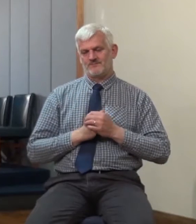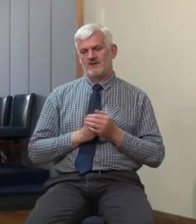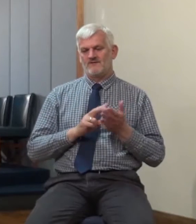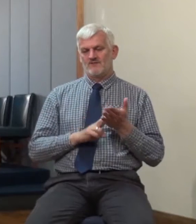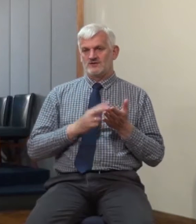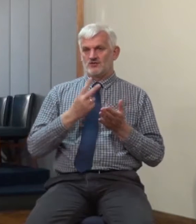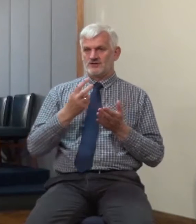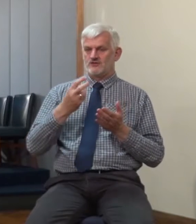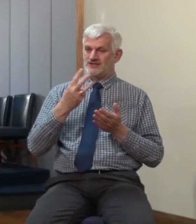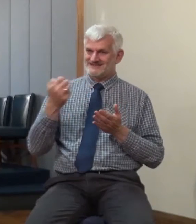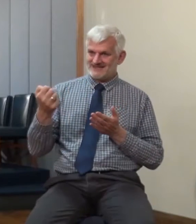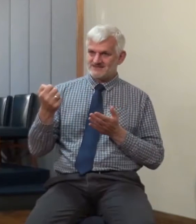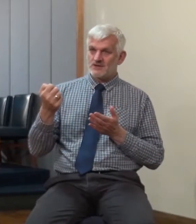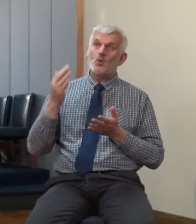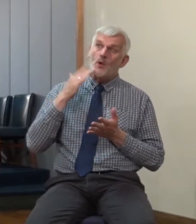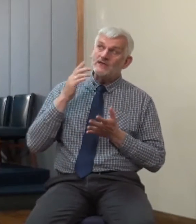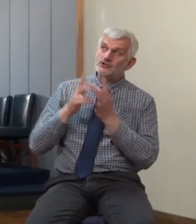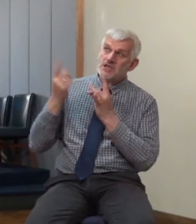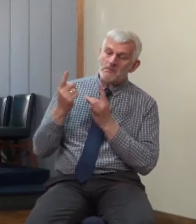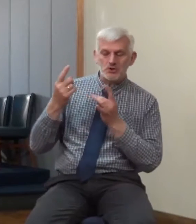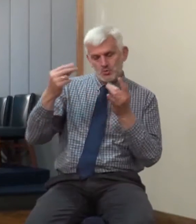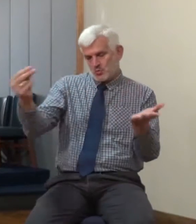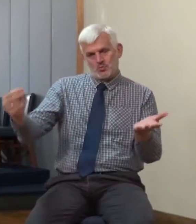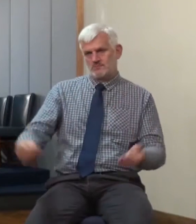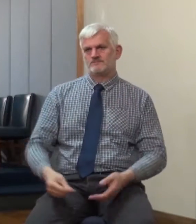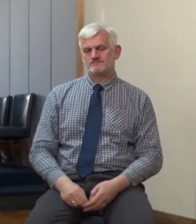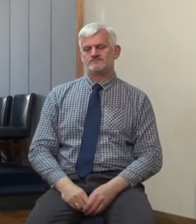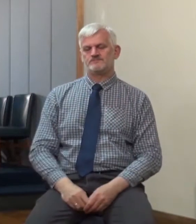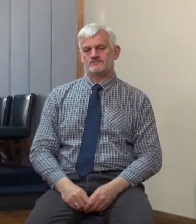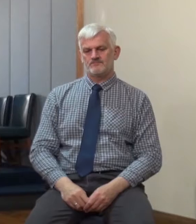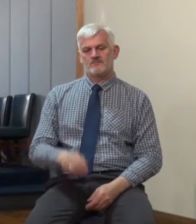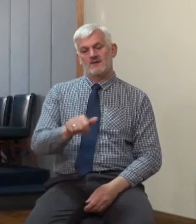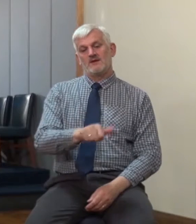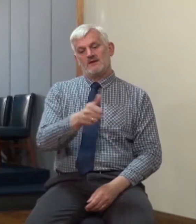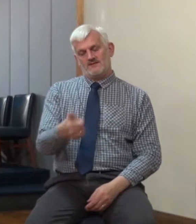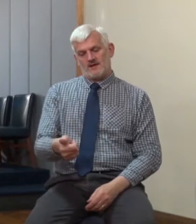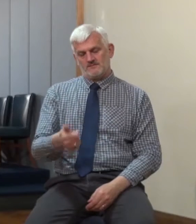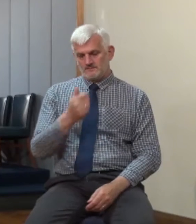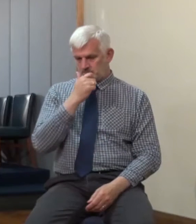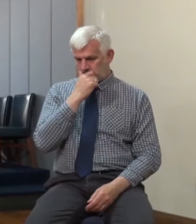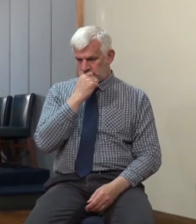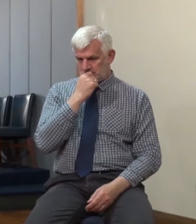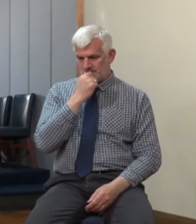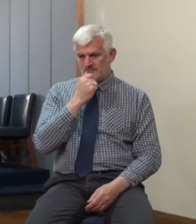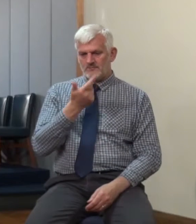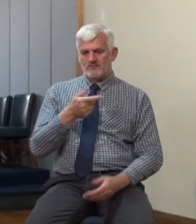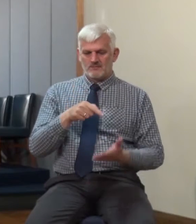exactly when. But then you'll give them information about the unexpected nature to the unsaved